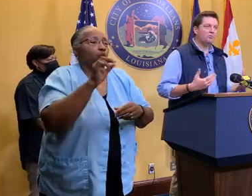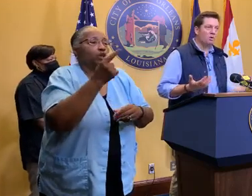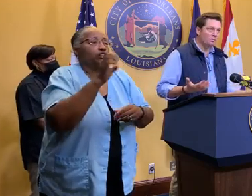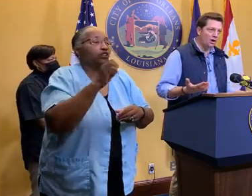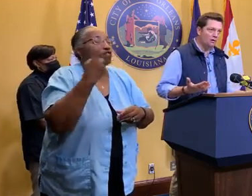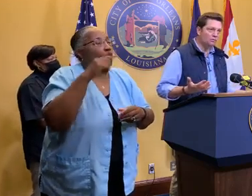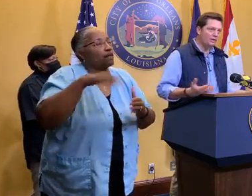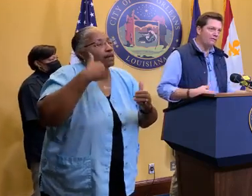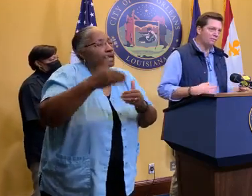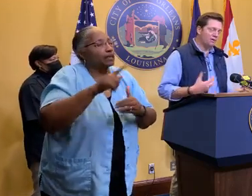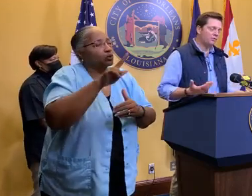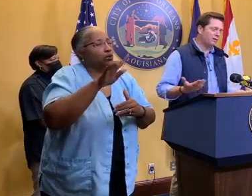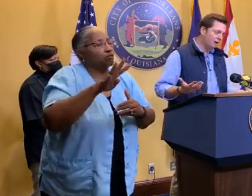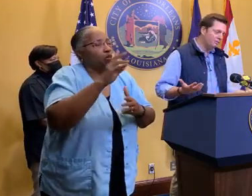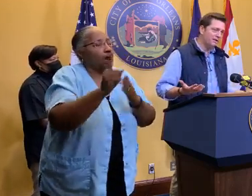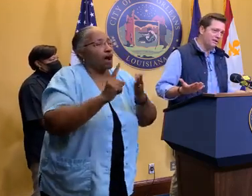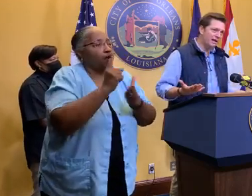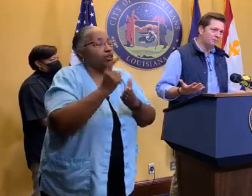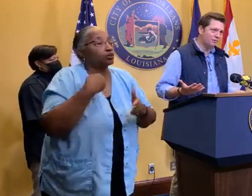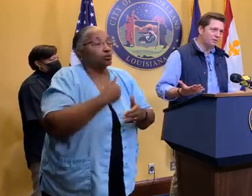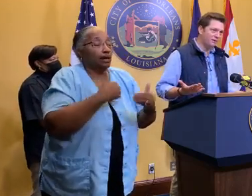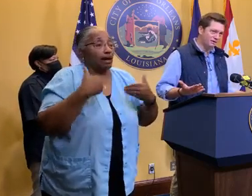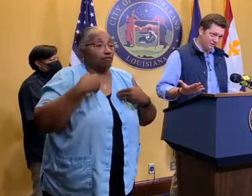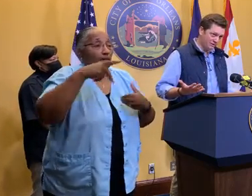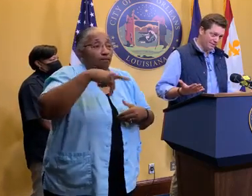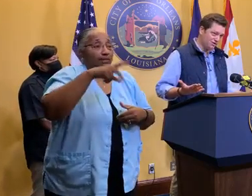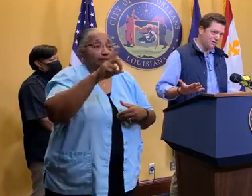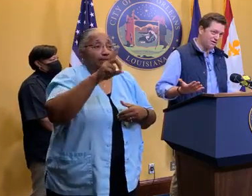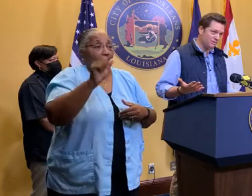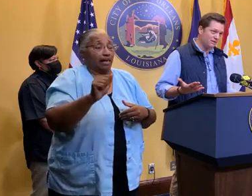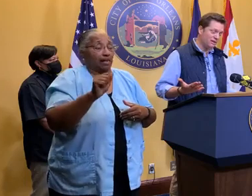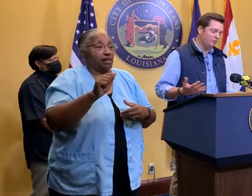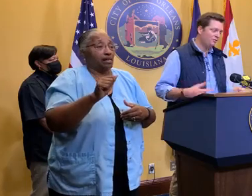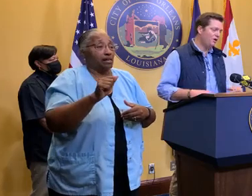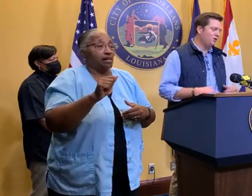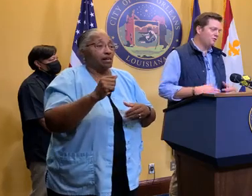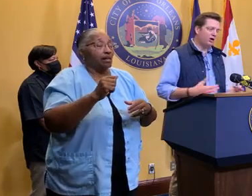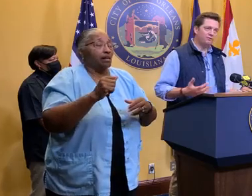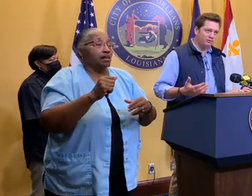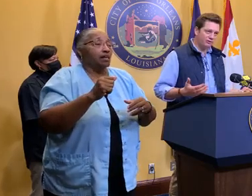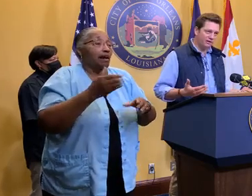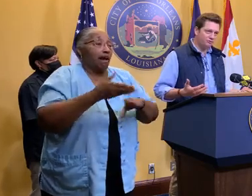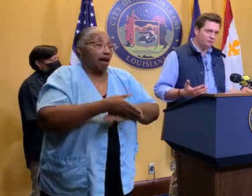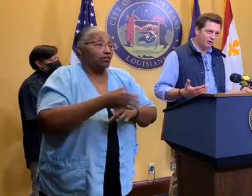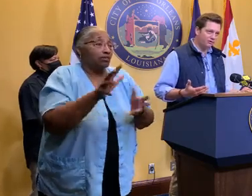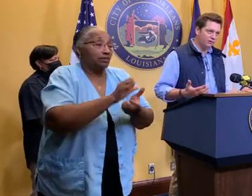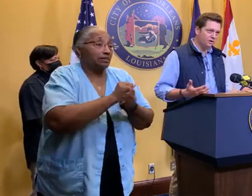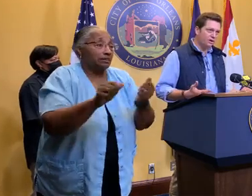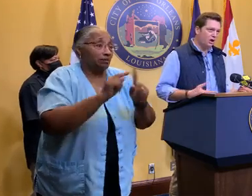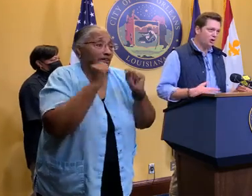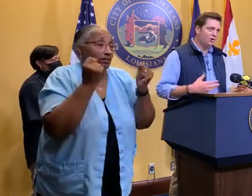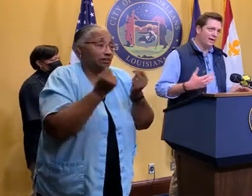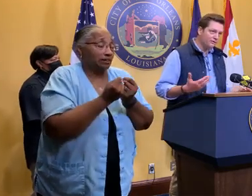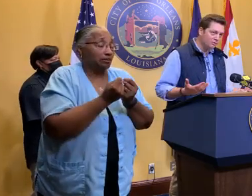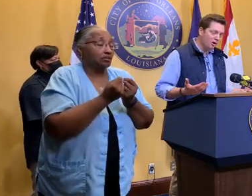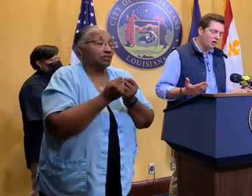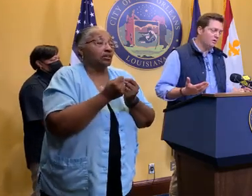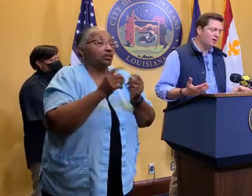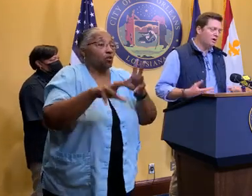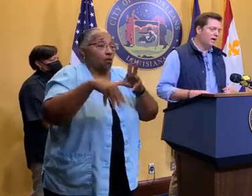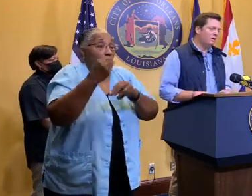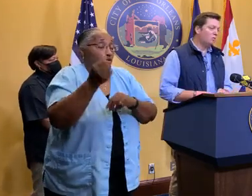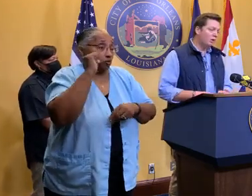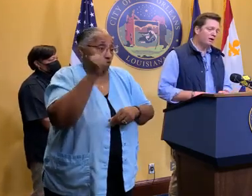We'll know more tomorrow. We have our people we call PDA, preliminary damage assessment teams, for all of our city infrastructure, are going out